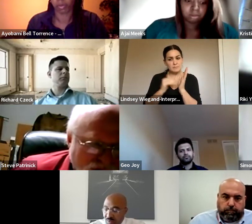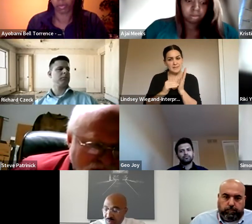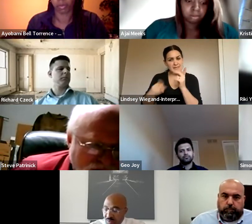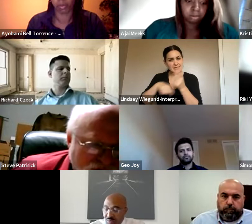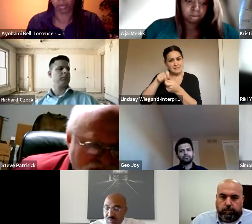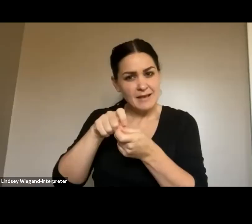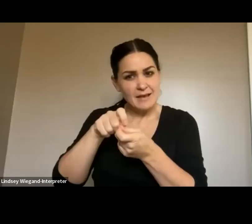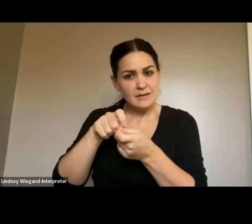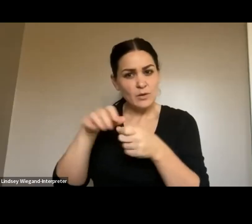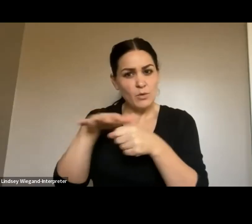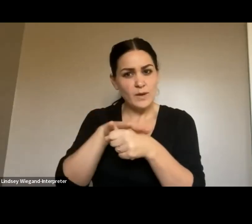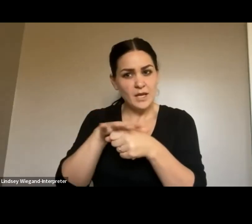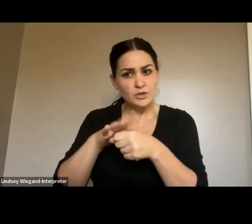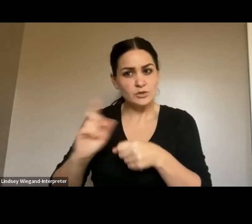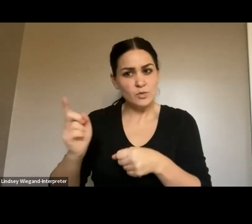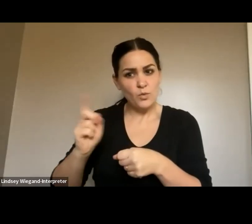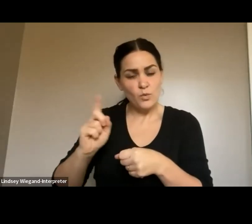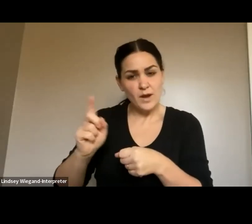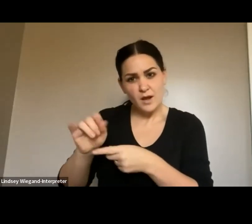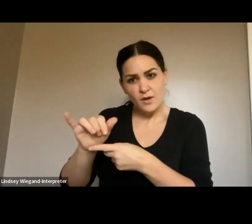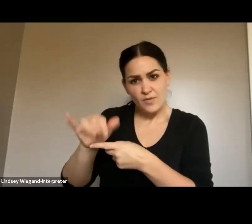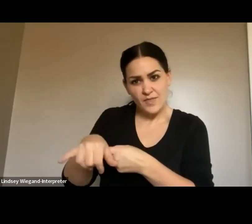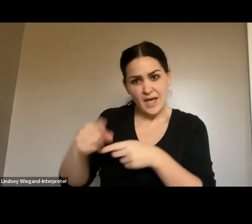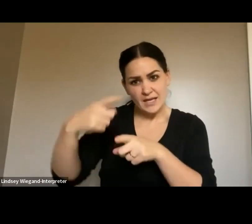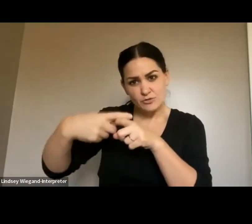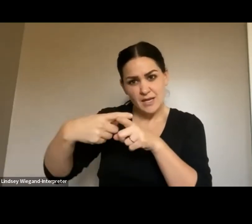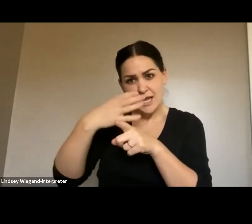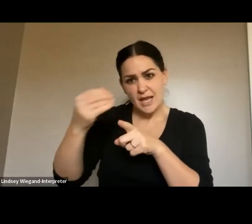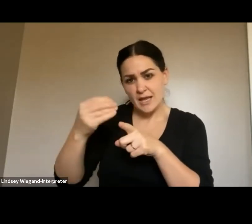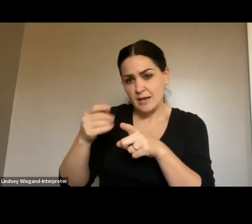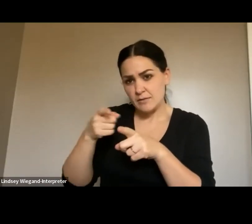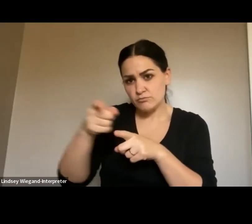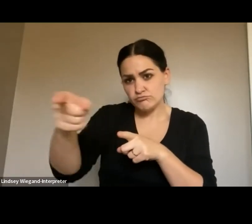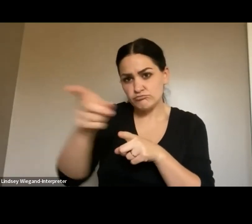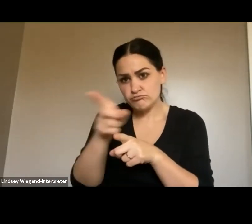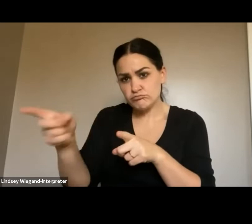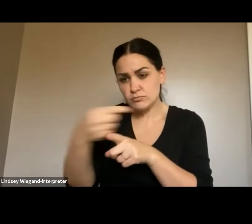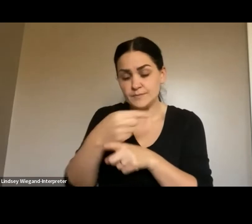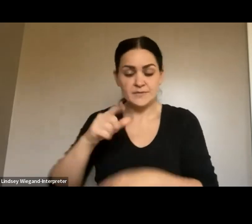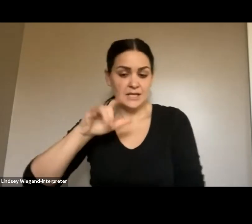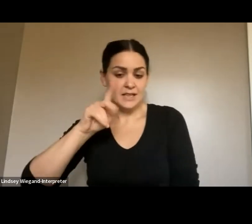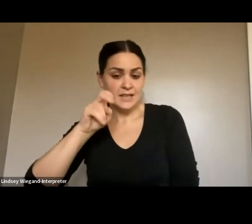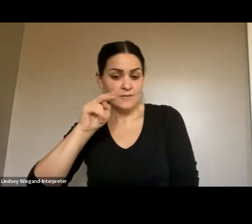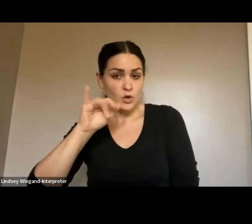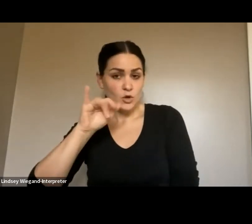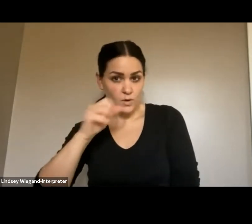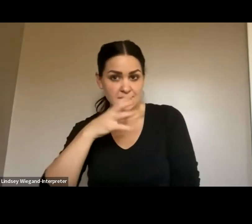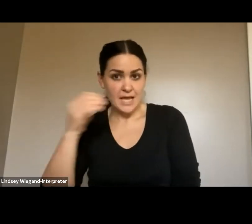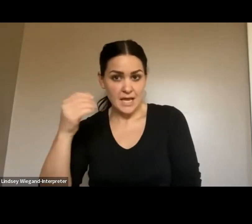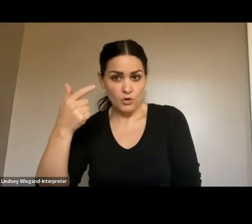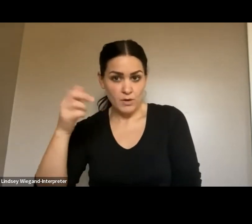shelter, the intersection and the direction of travel, if you could. So, Libanois and Grand River going east downtown.